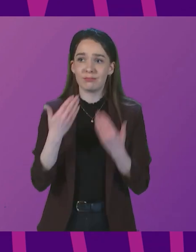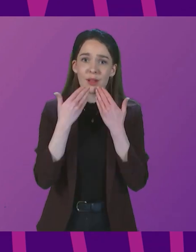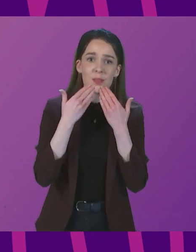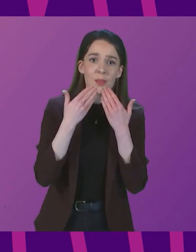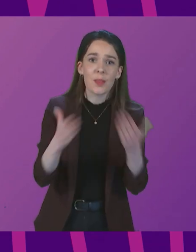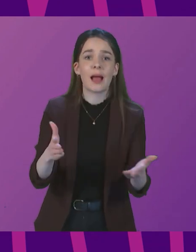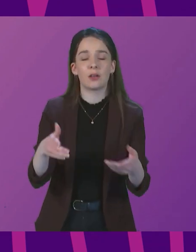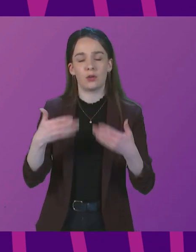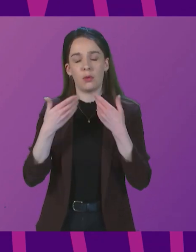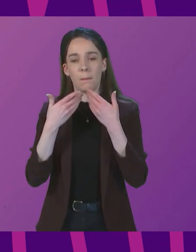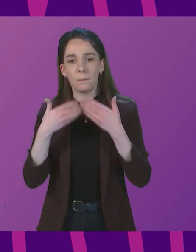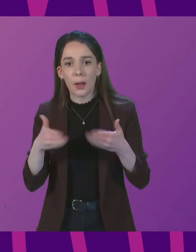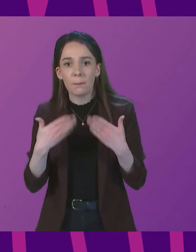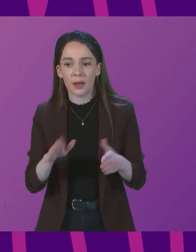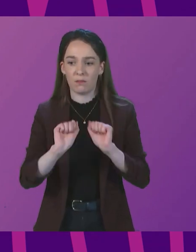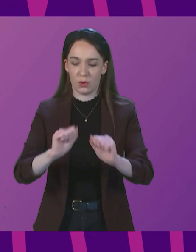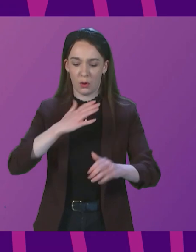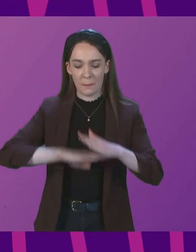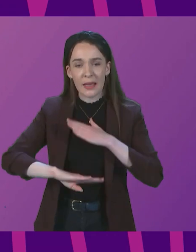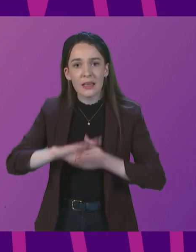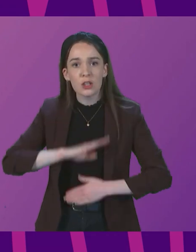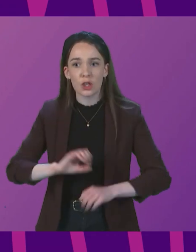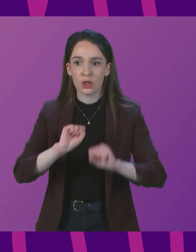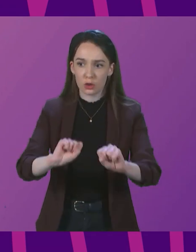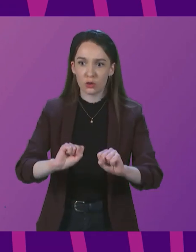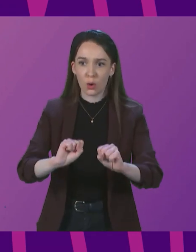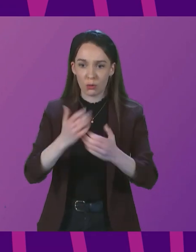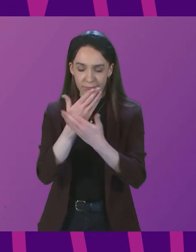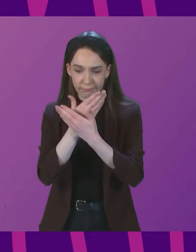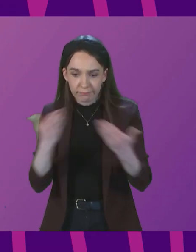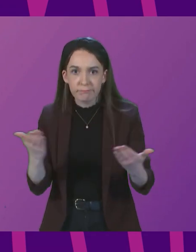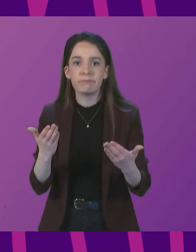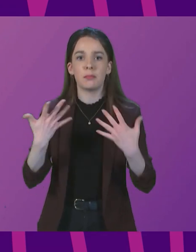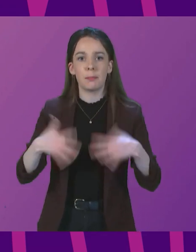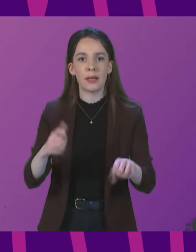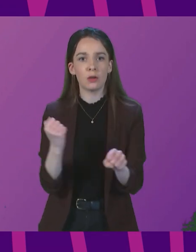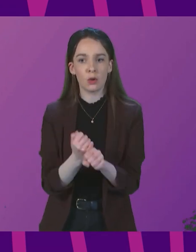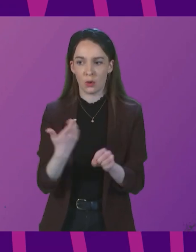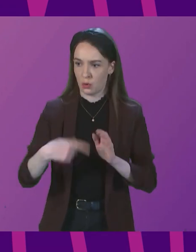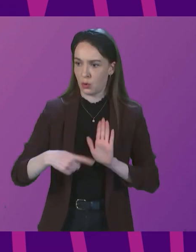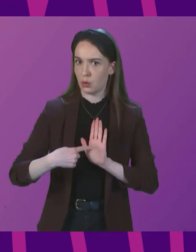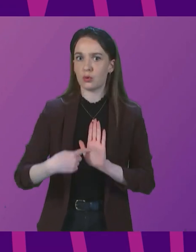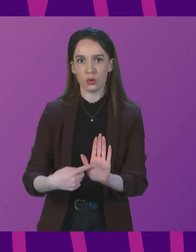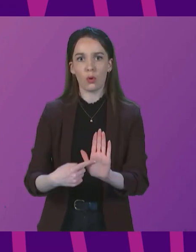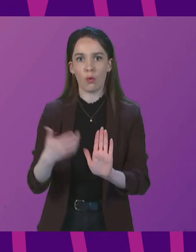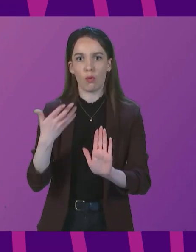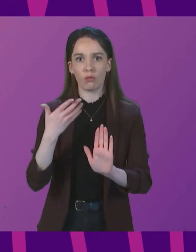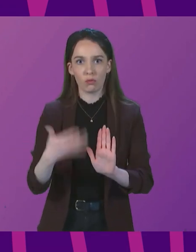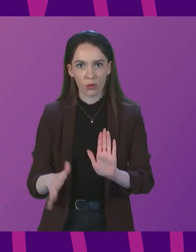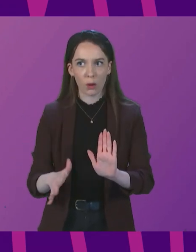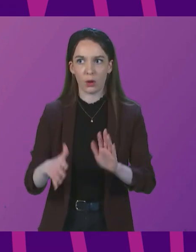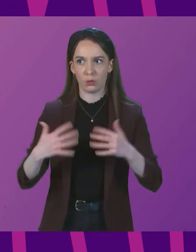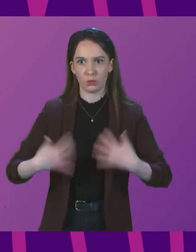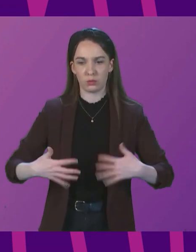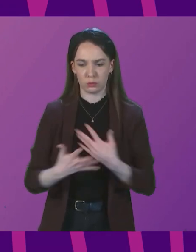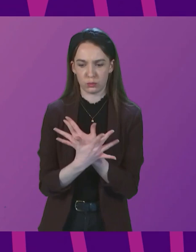public for the patience and the responsibility that continues to be demonstrated by the overwhelming majority of people across the